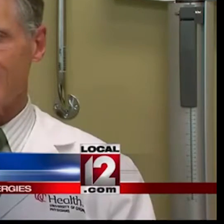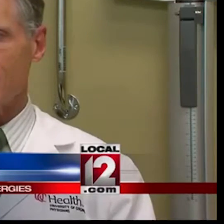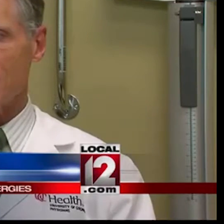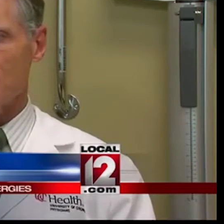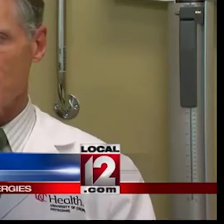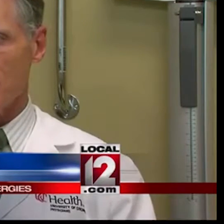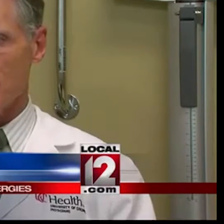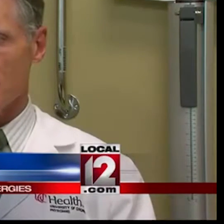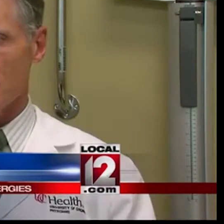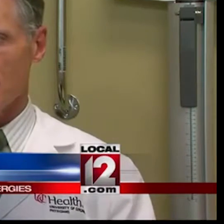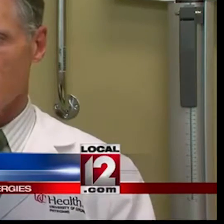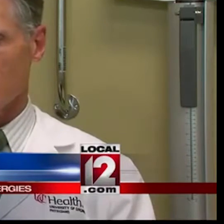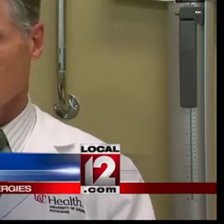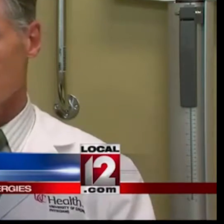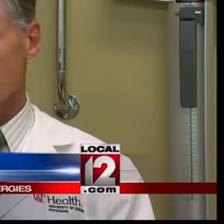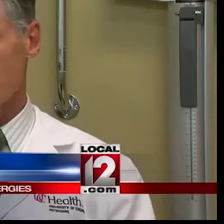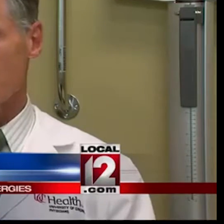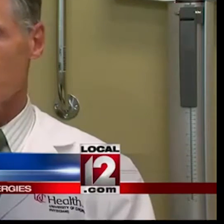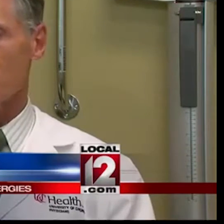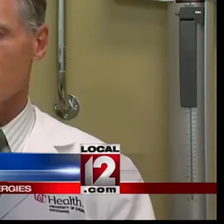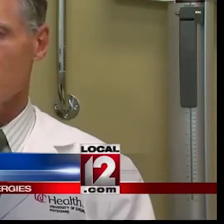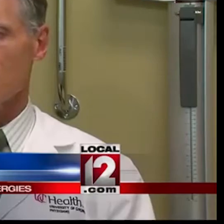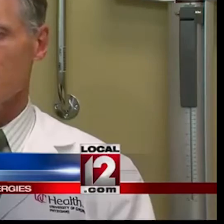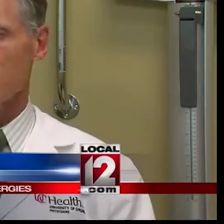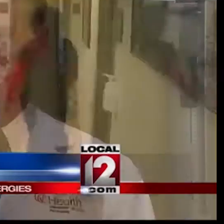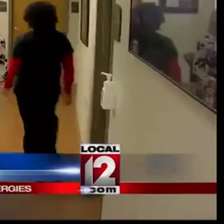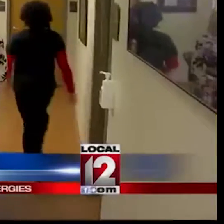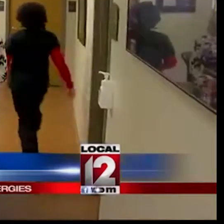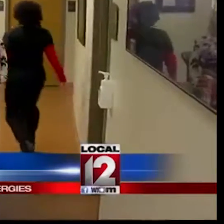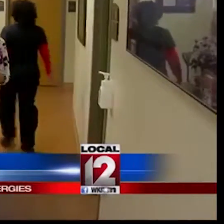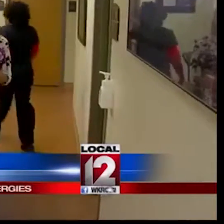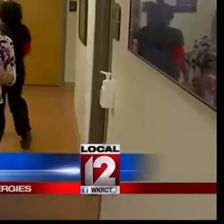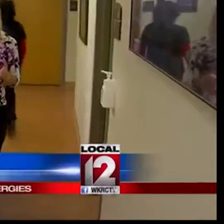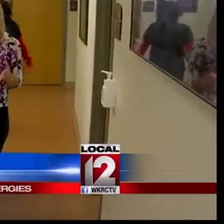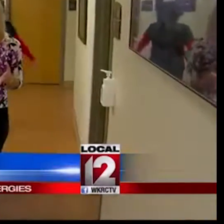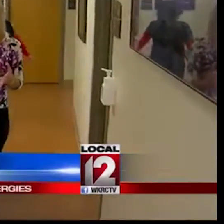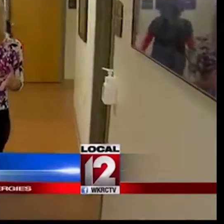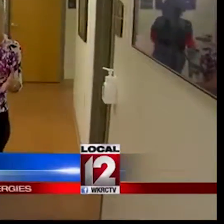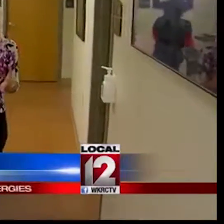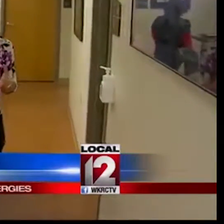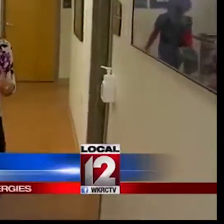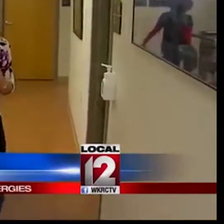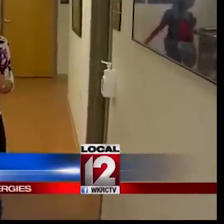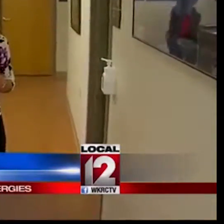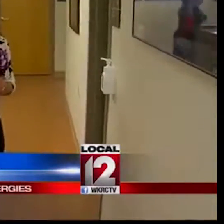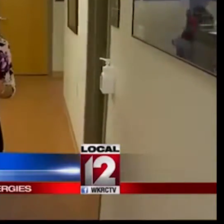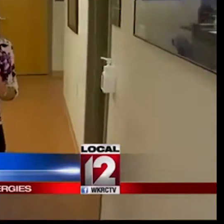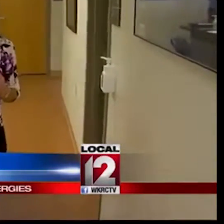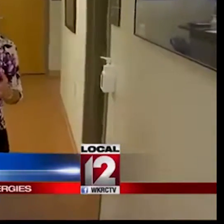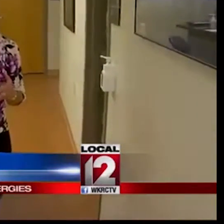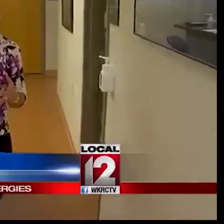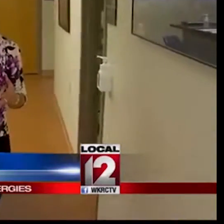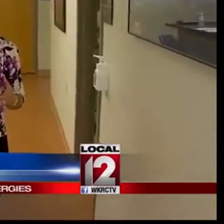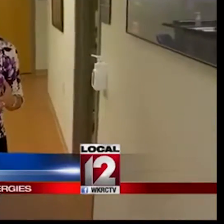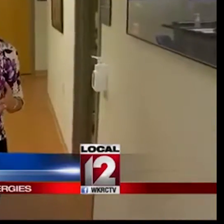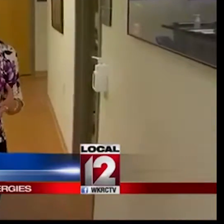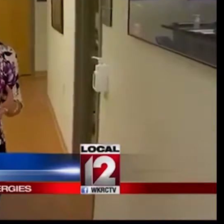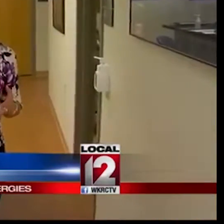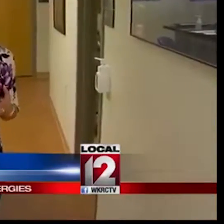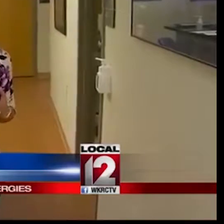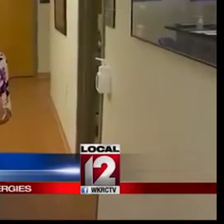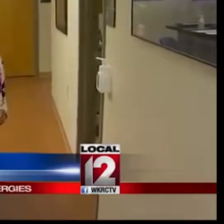So oftentimes it needs to be treated before it will resolve. Those symptoms can vary, but they tend to start up here and